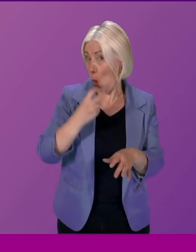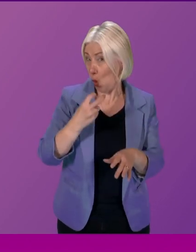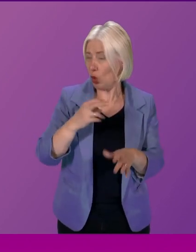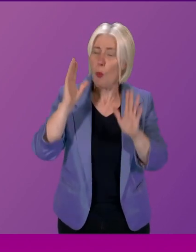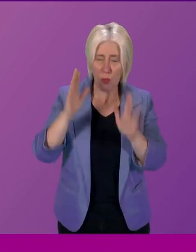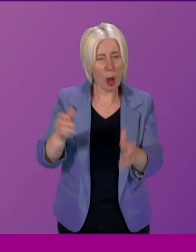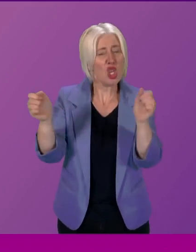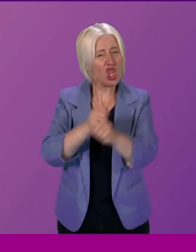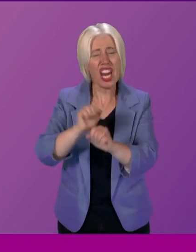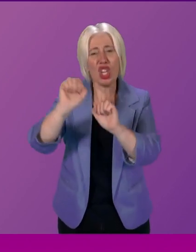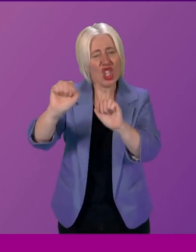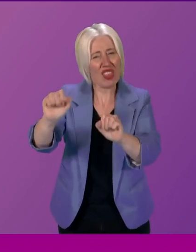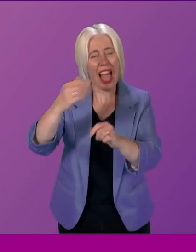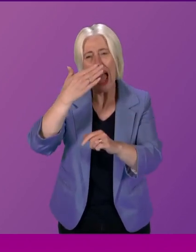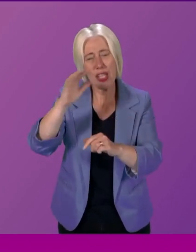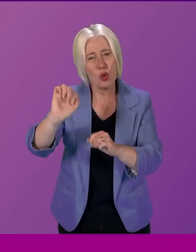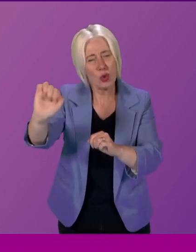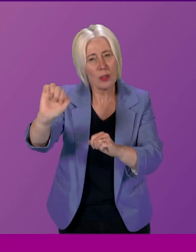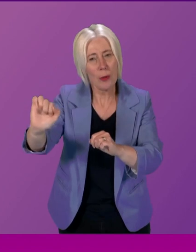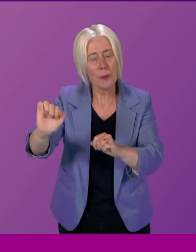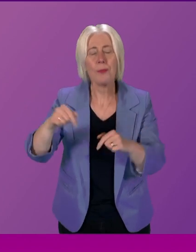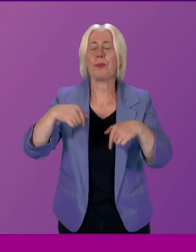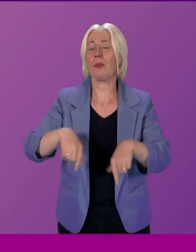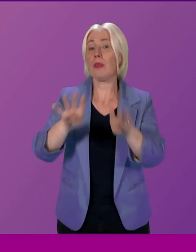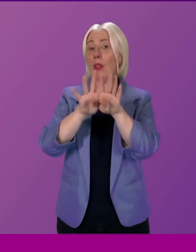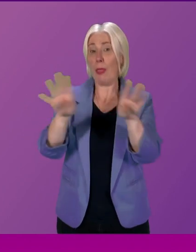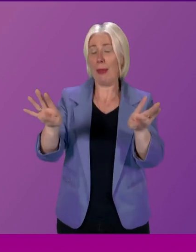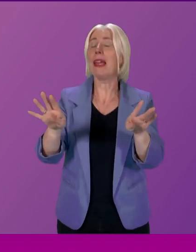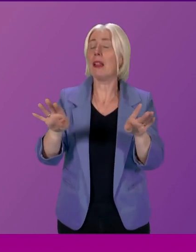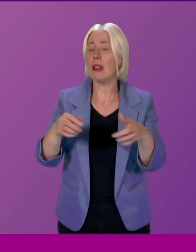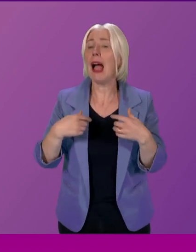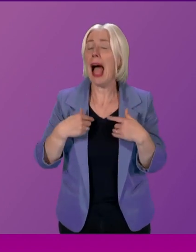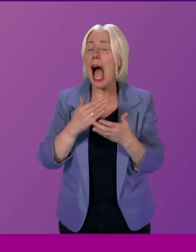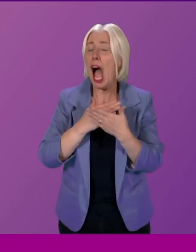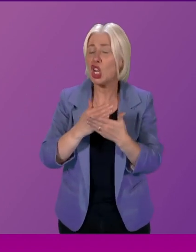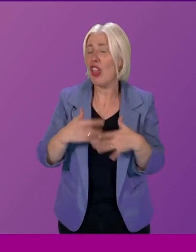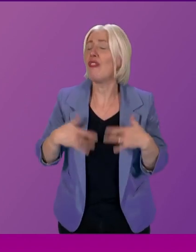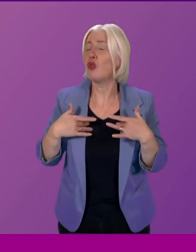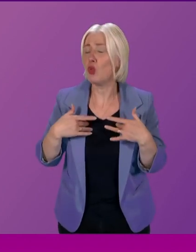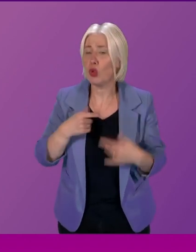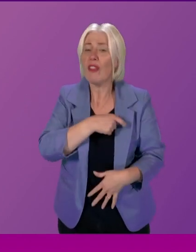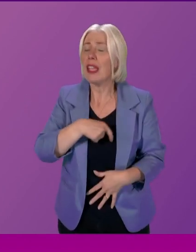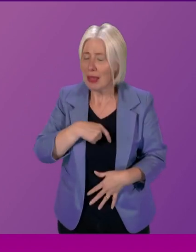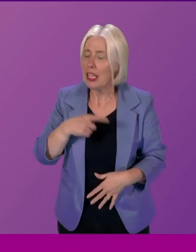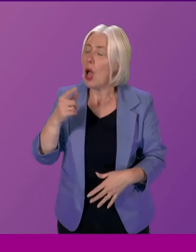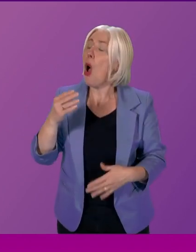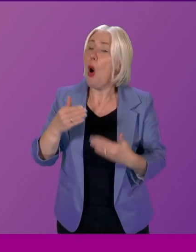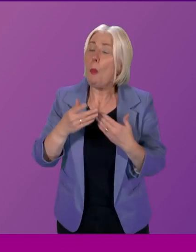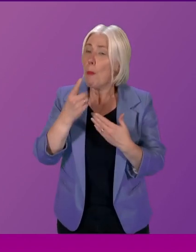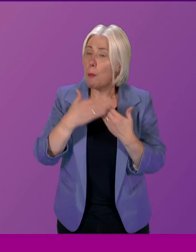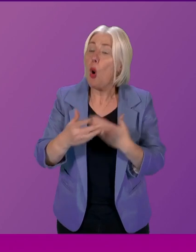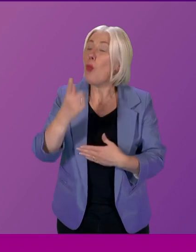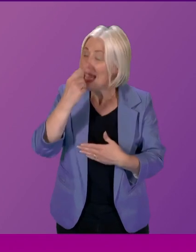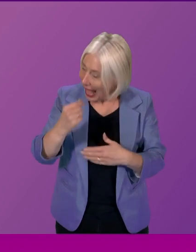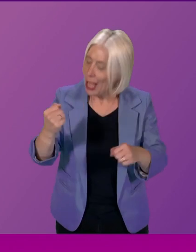response to the recommendations made by the panel in this area, I share the views of the Committee that more can and should be done